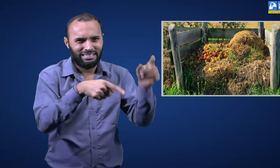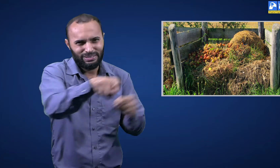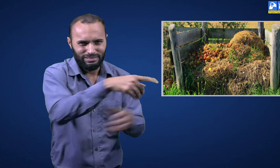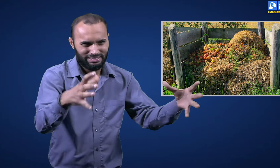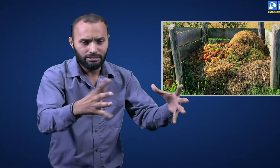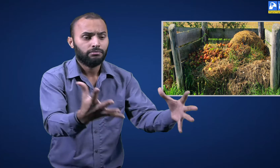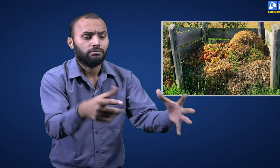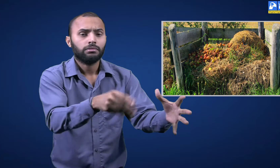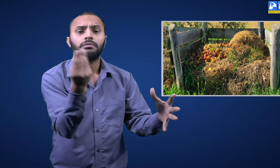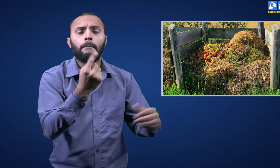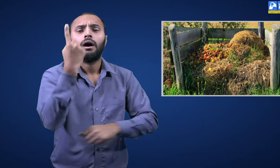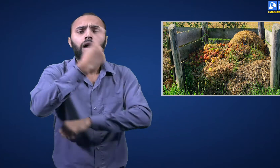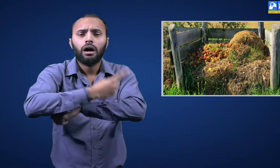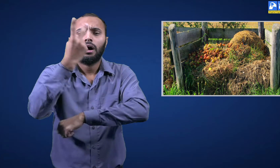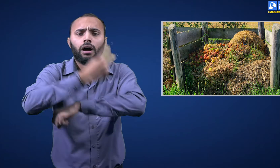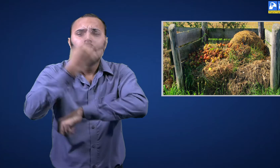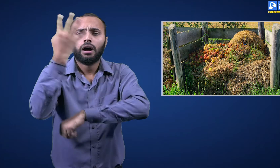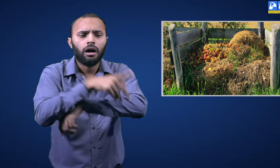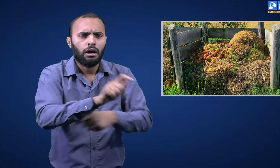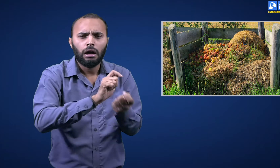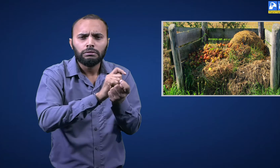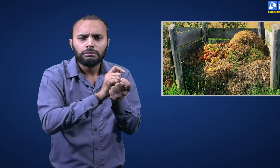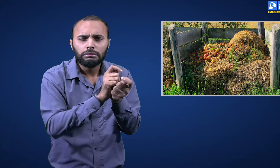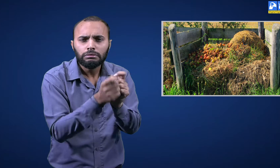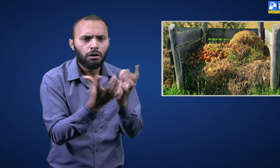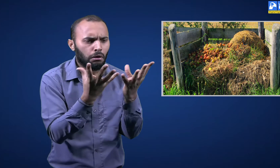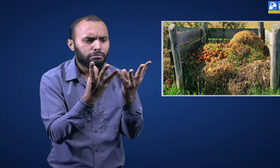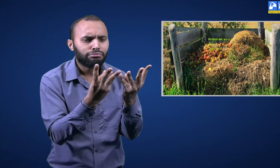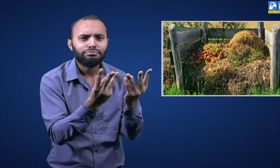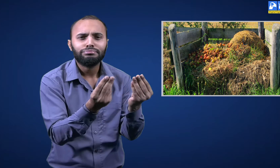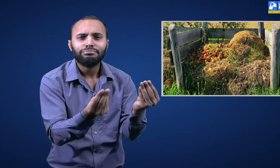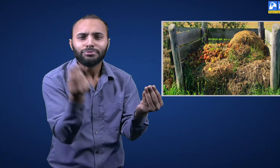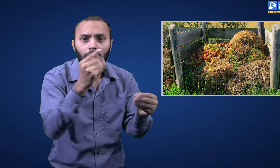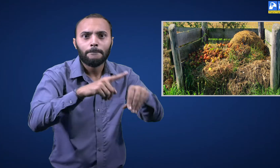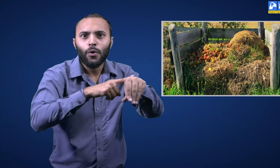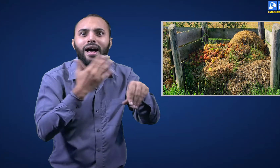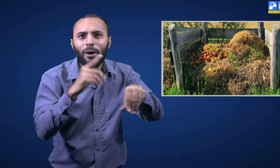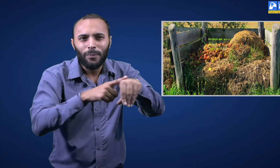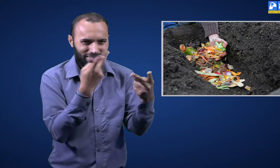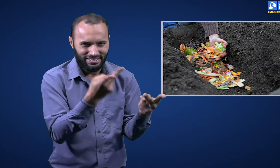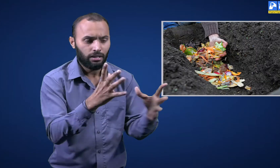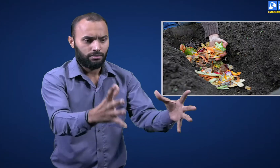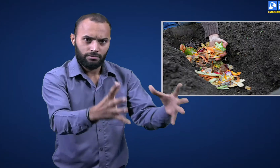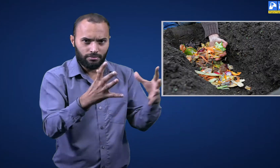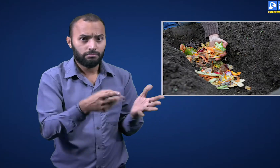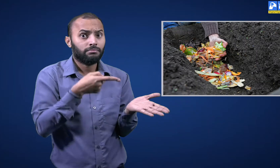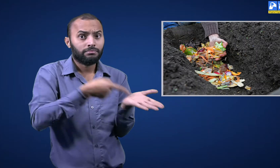waste etc which rot completely in some duration is buried in the